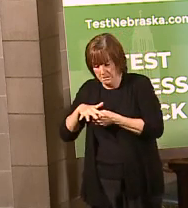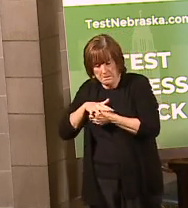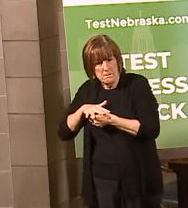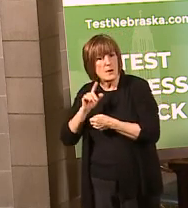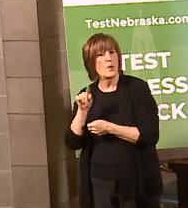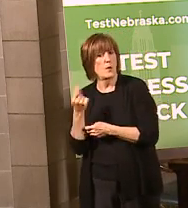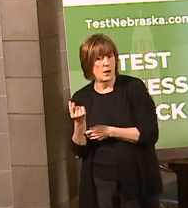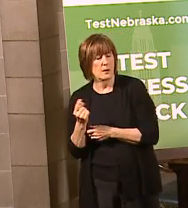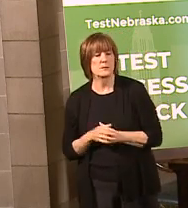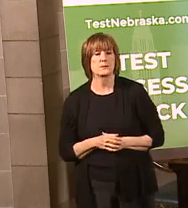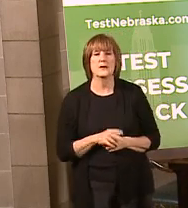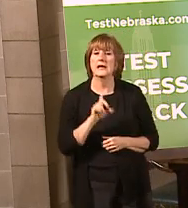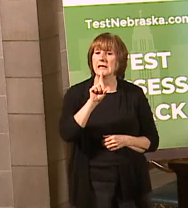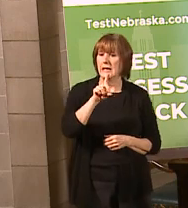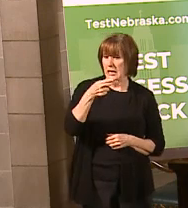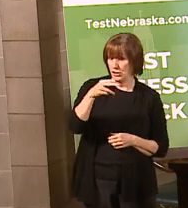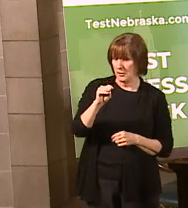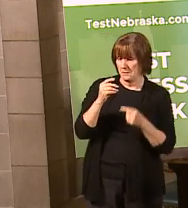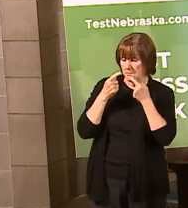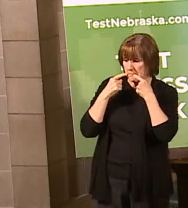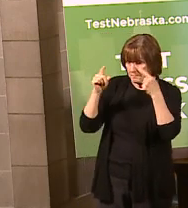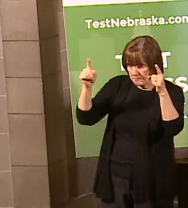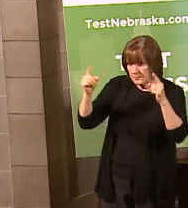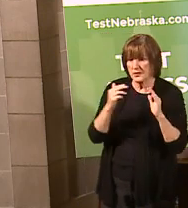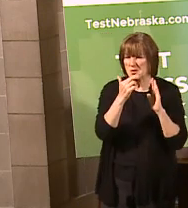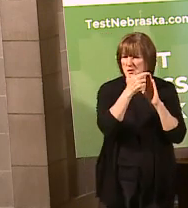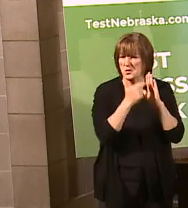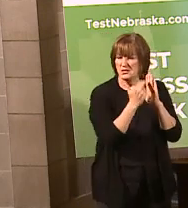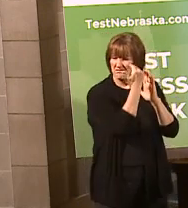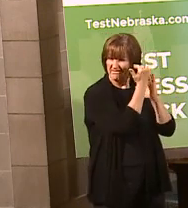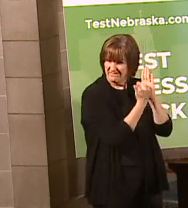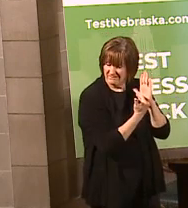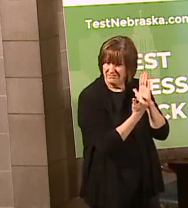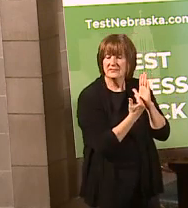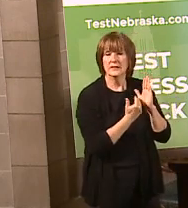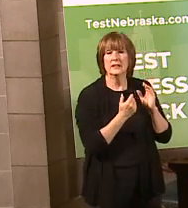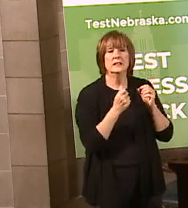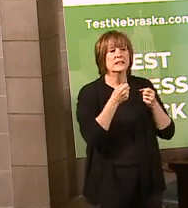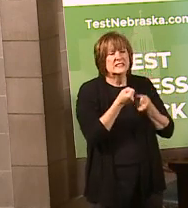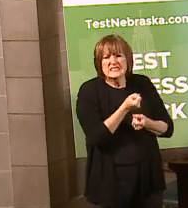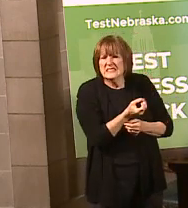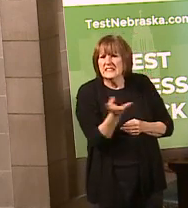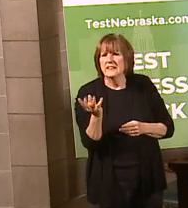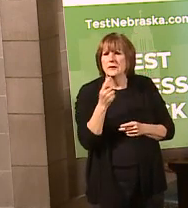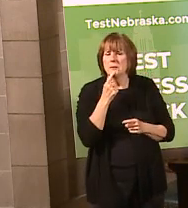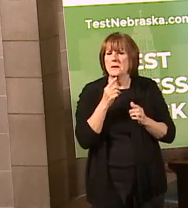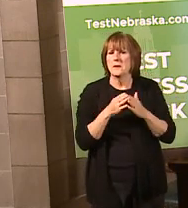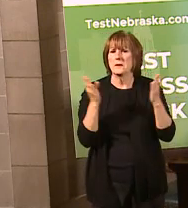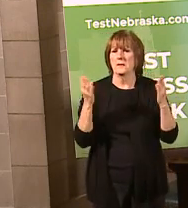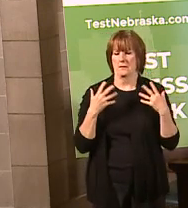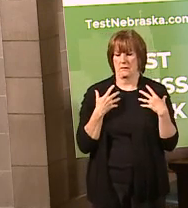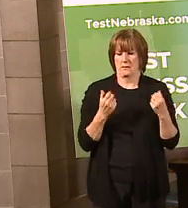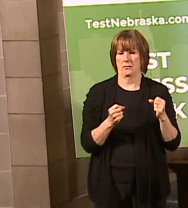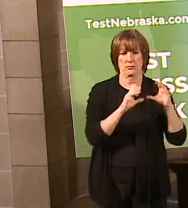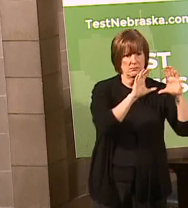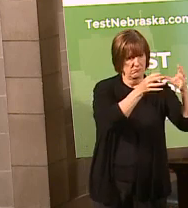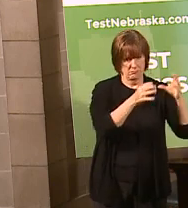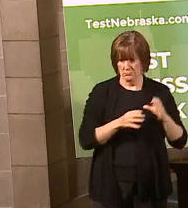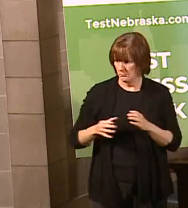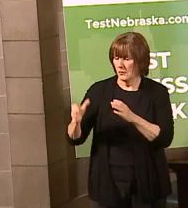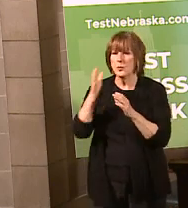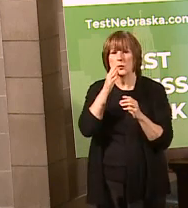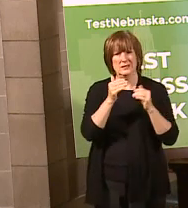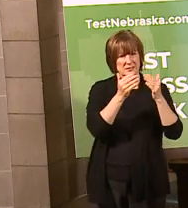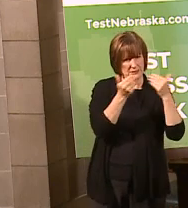DHM announcements. So we have several public health districts, so remember we're going to do a separate directed health